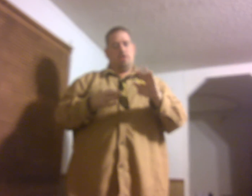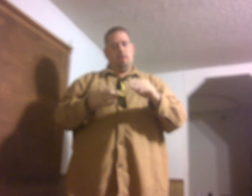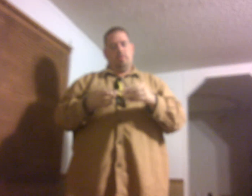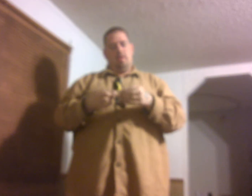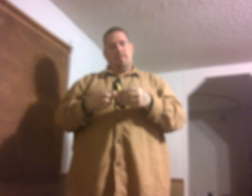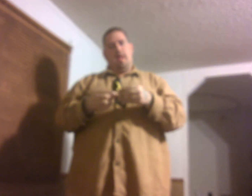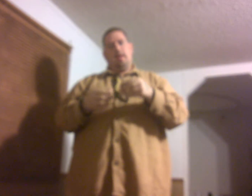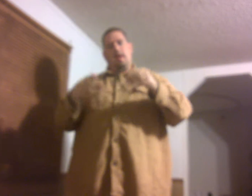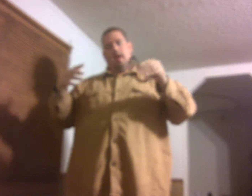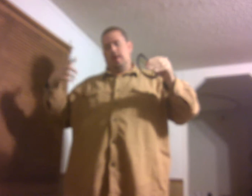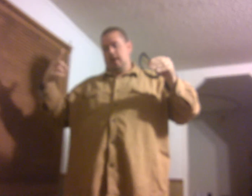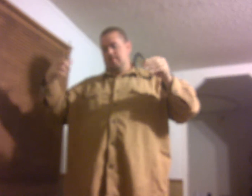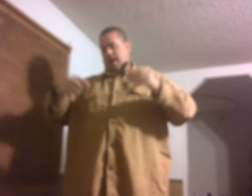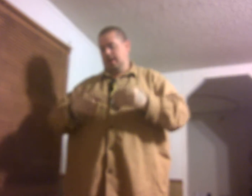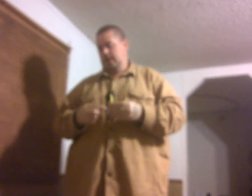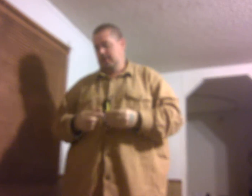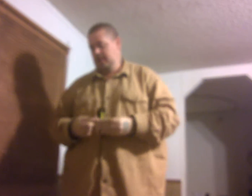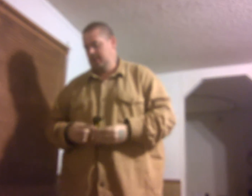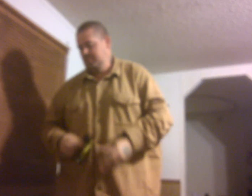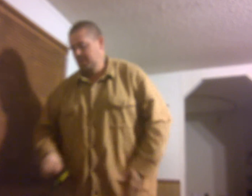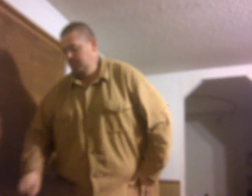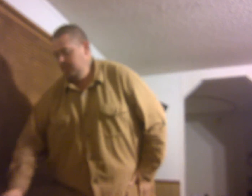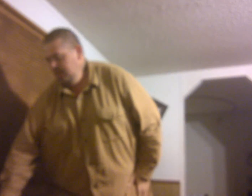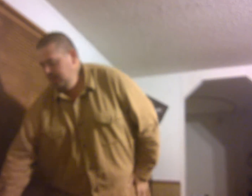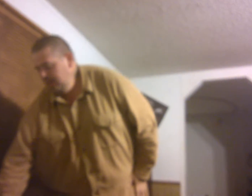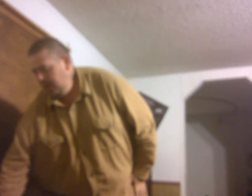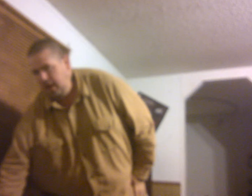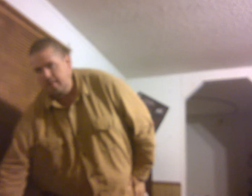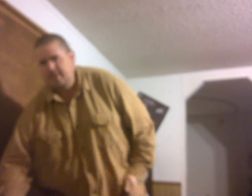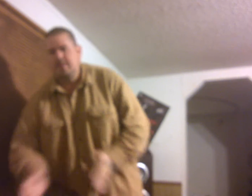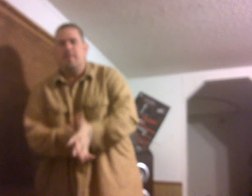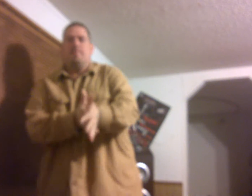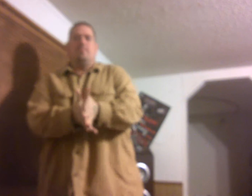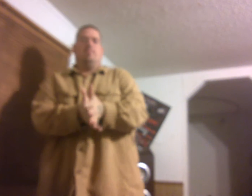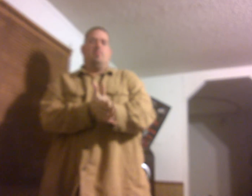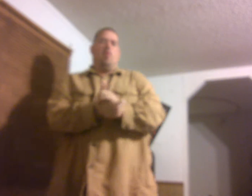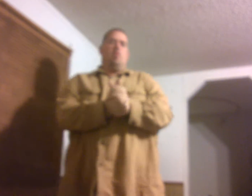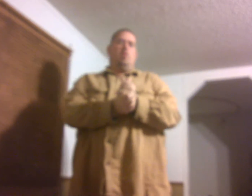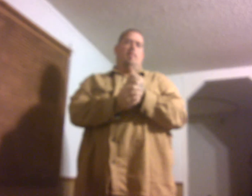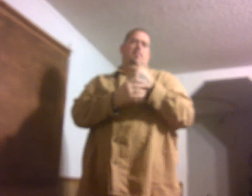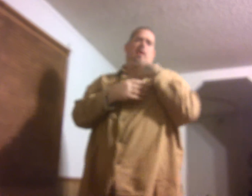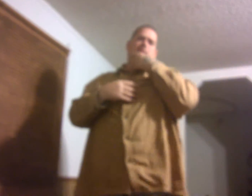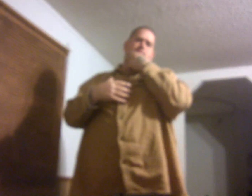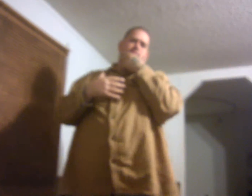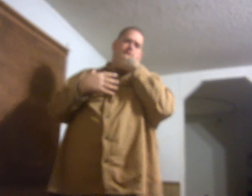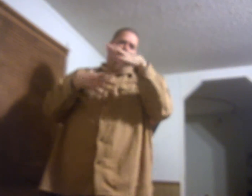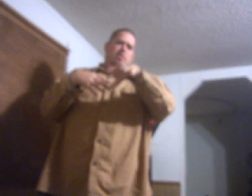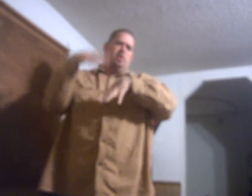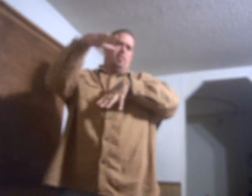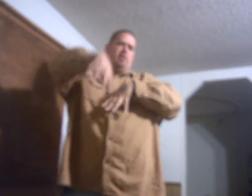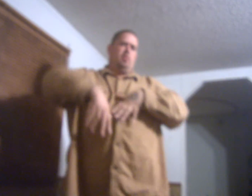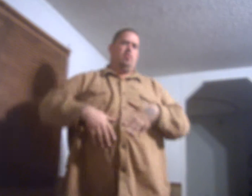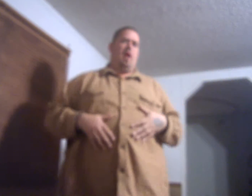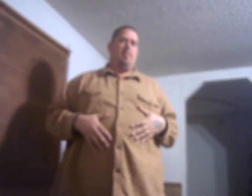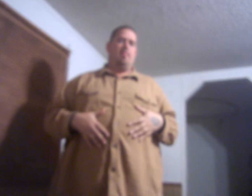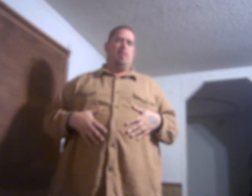juggalo demon aka m80 yes people uh this is about the whole i'm damn i'm gonna jump on this whole topic about